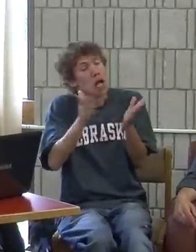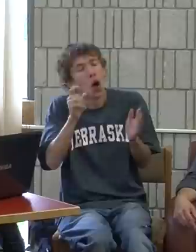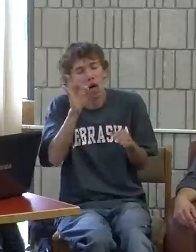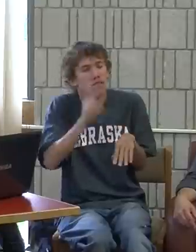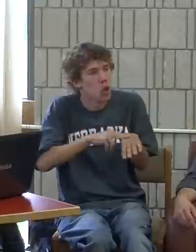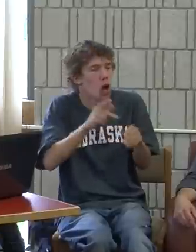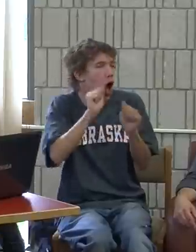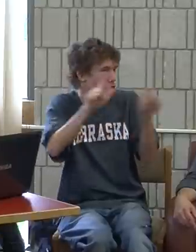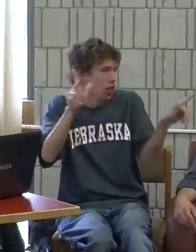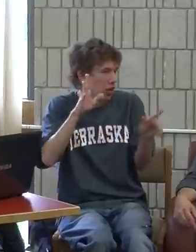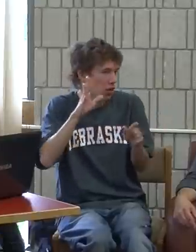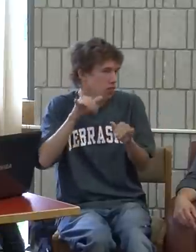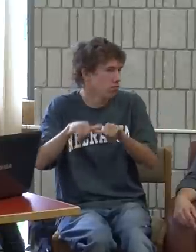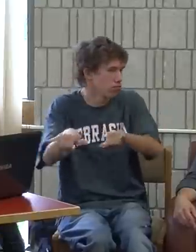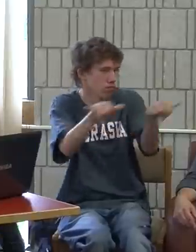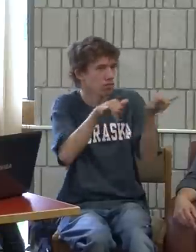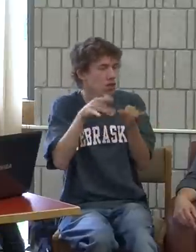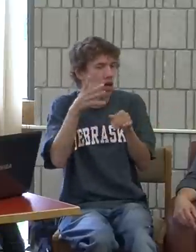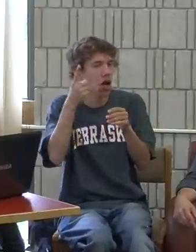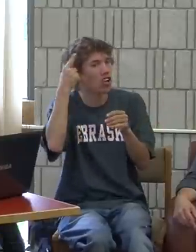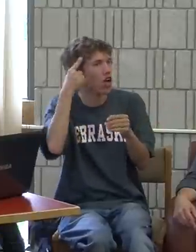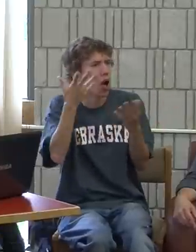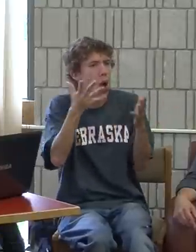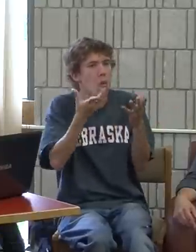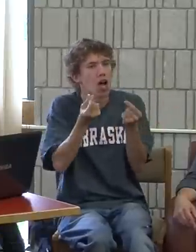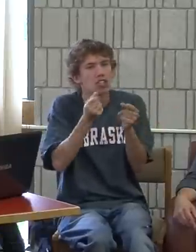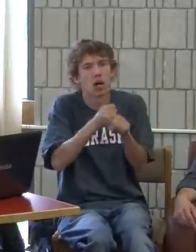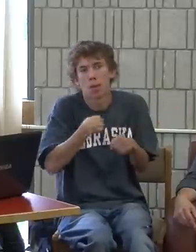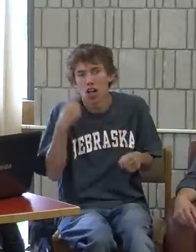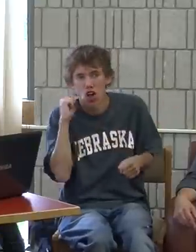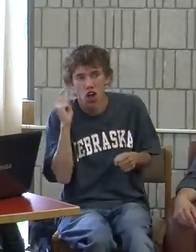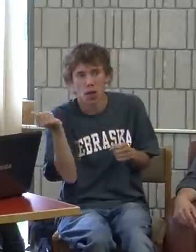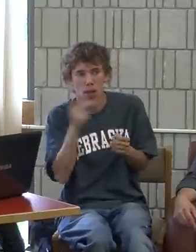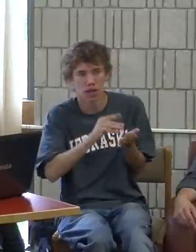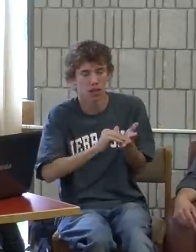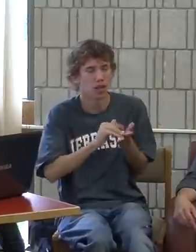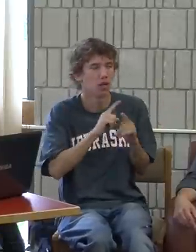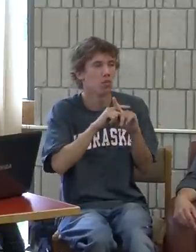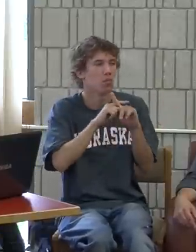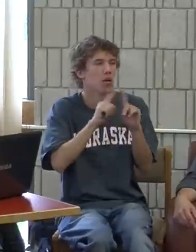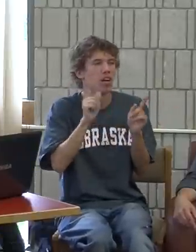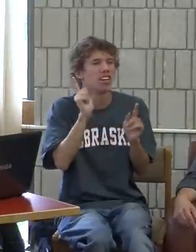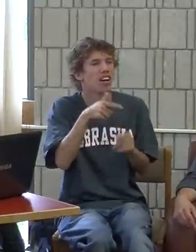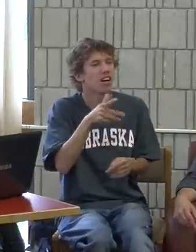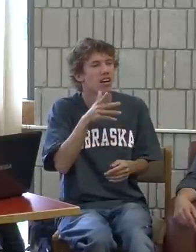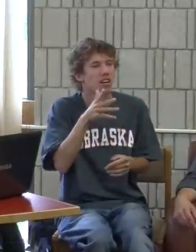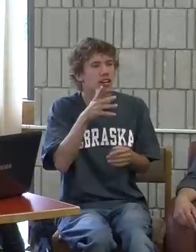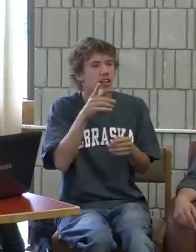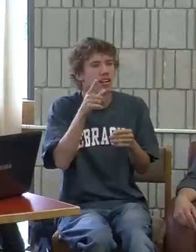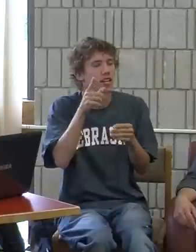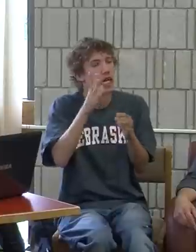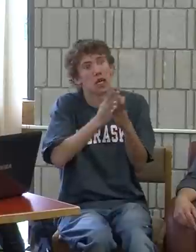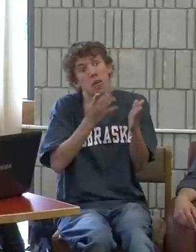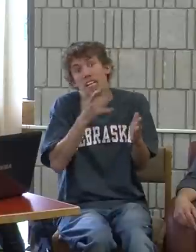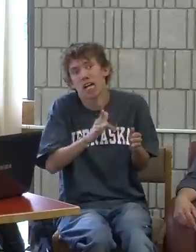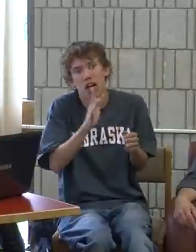know what to do. The first thing, of course, I think most people have the reaction of, when is my child going to get their hearing back again?